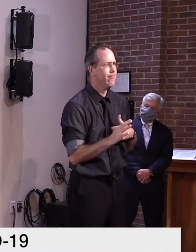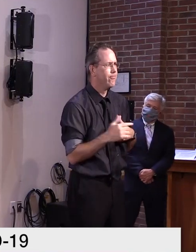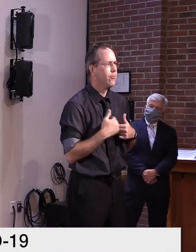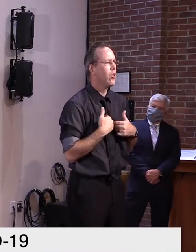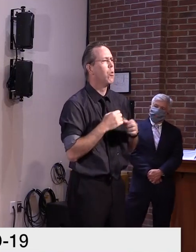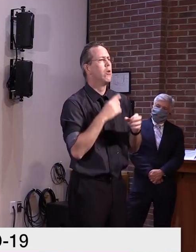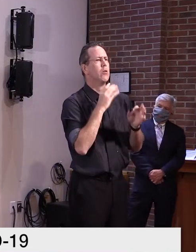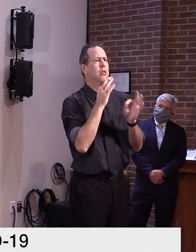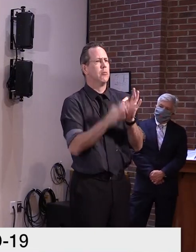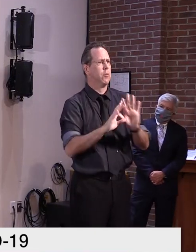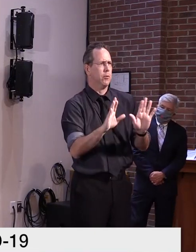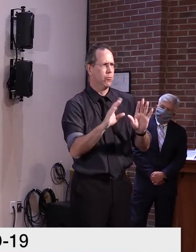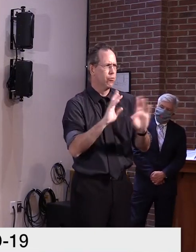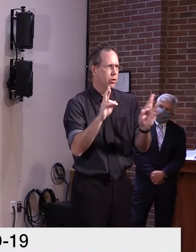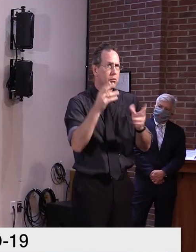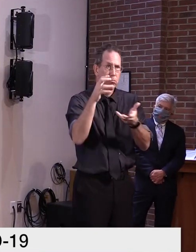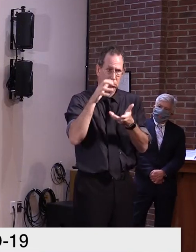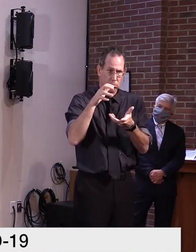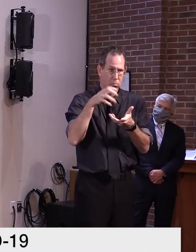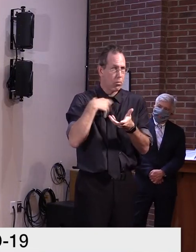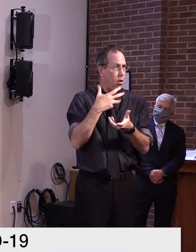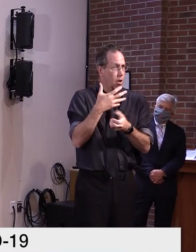Let's just give it to everybody tomorrow.